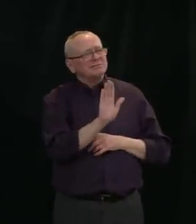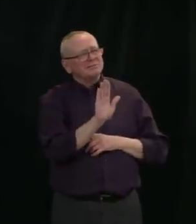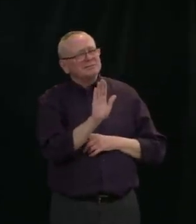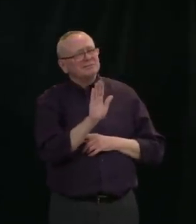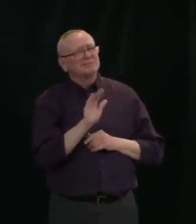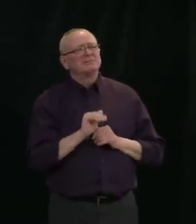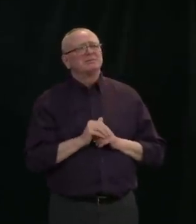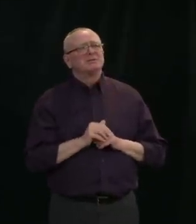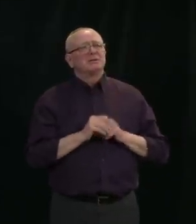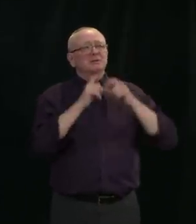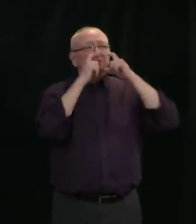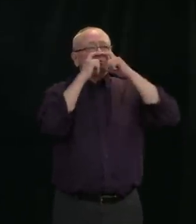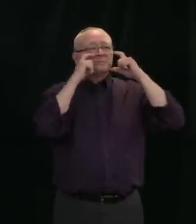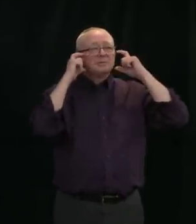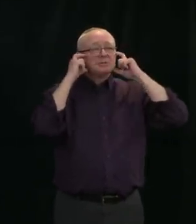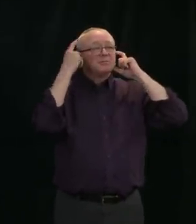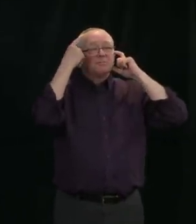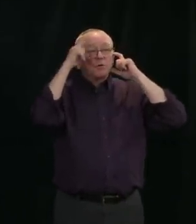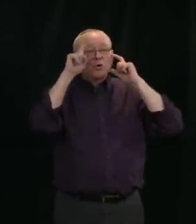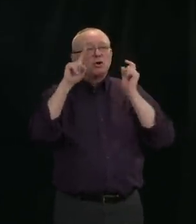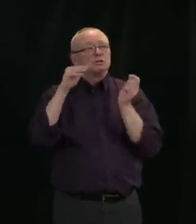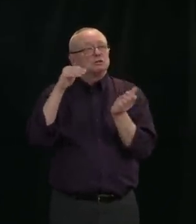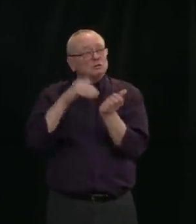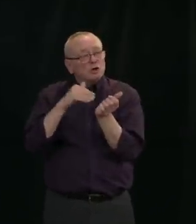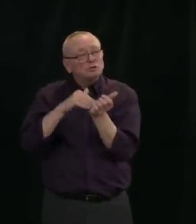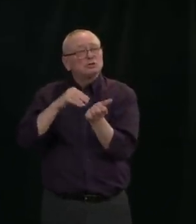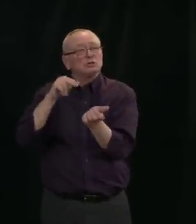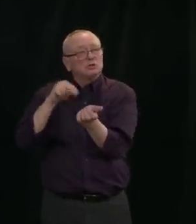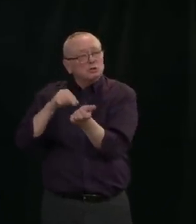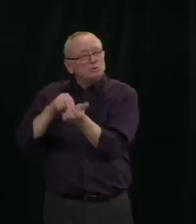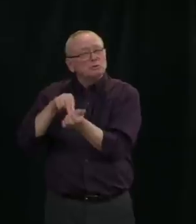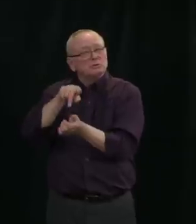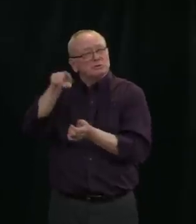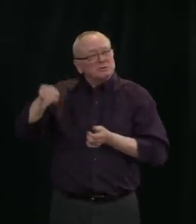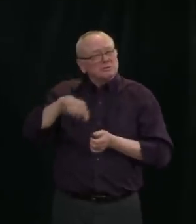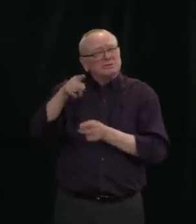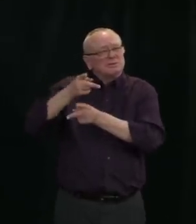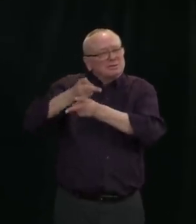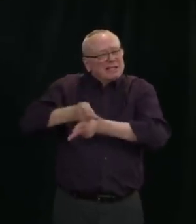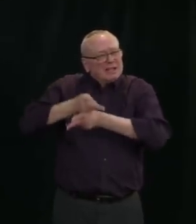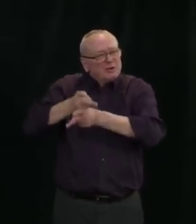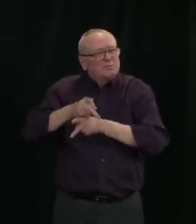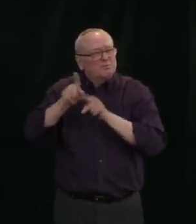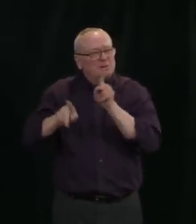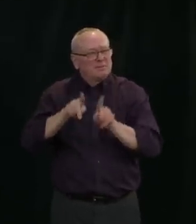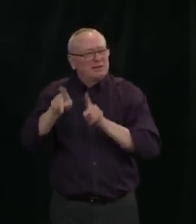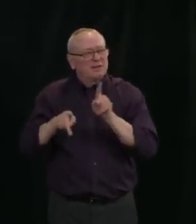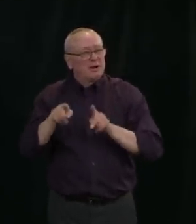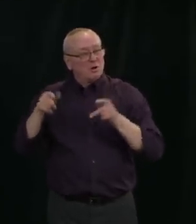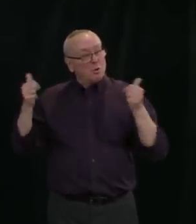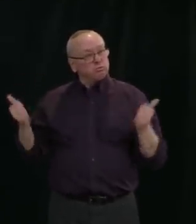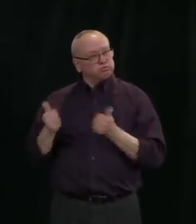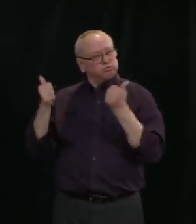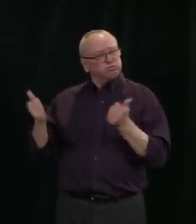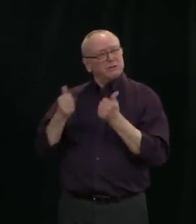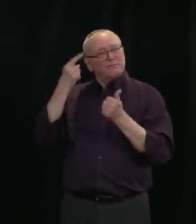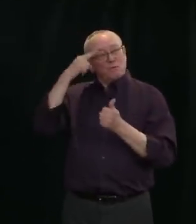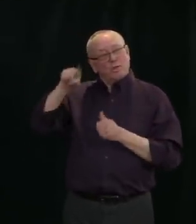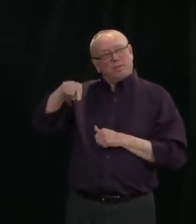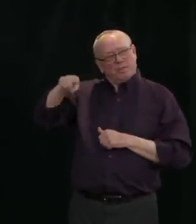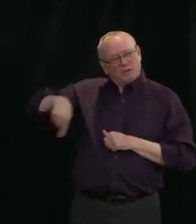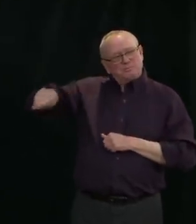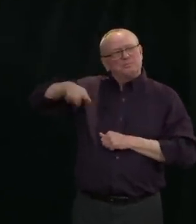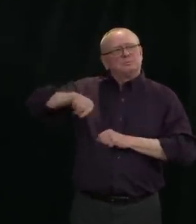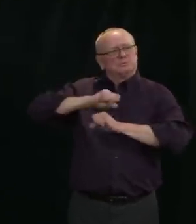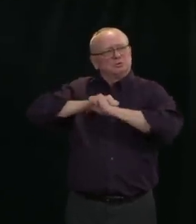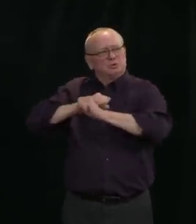we need to make sure that our health care workers and those who are at the front lines have access to enough supplies to protect them in those highest risk settings.